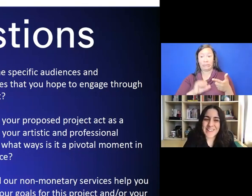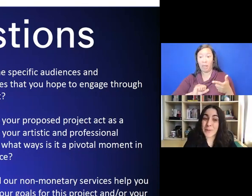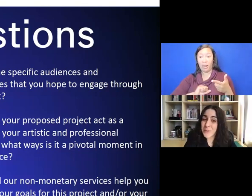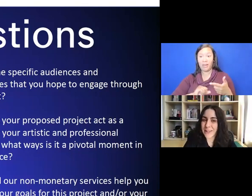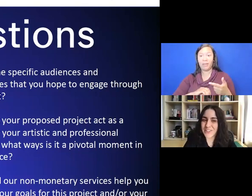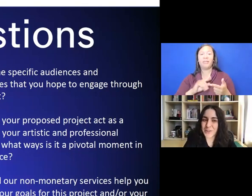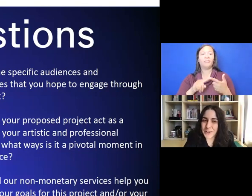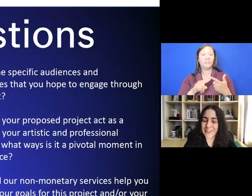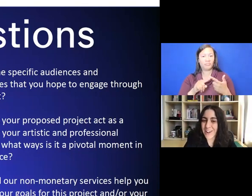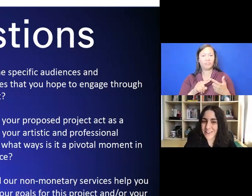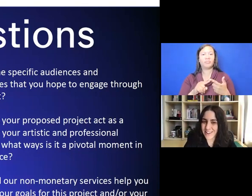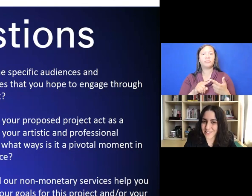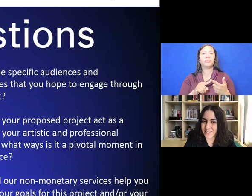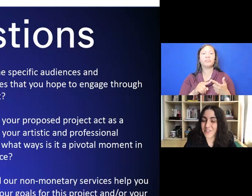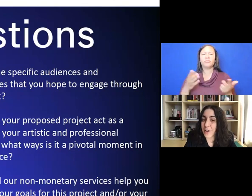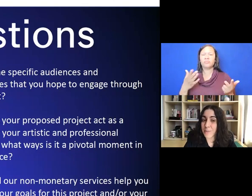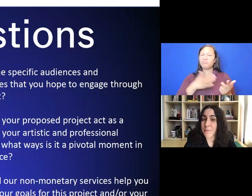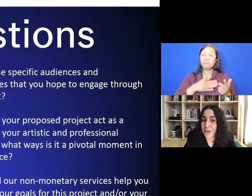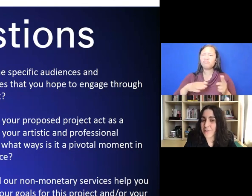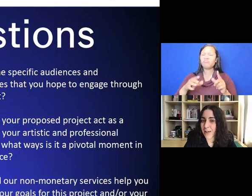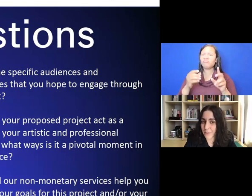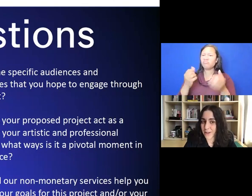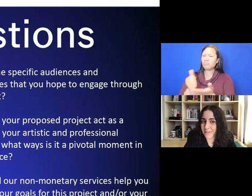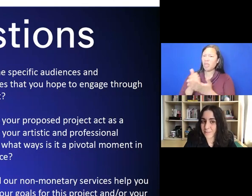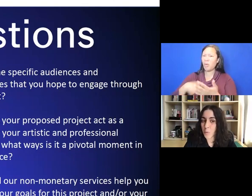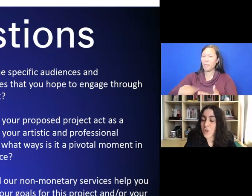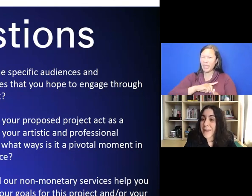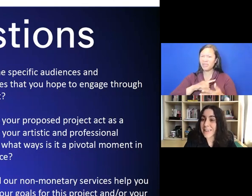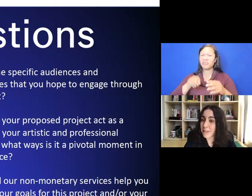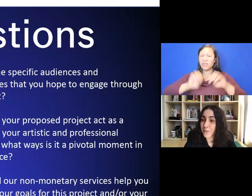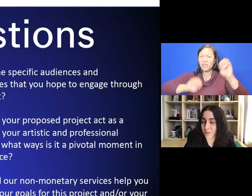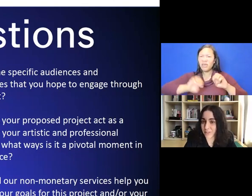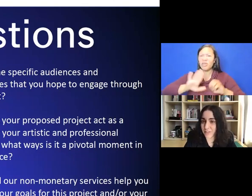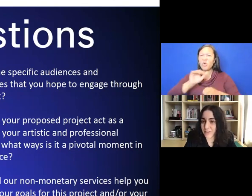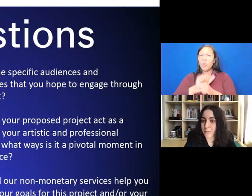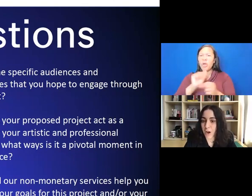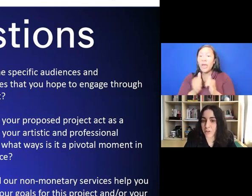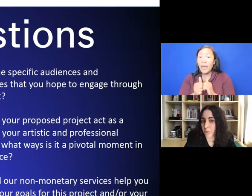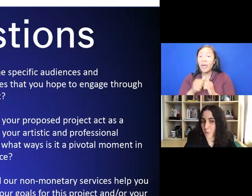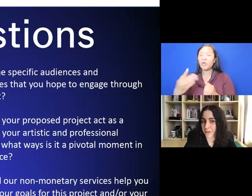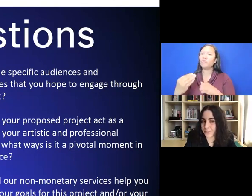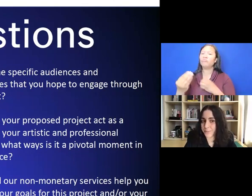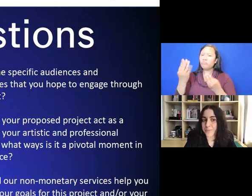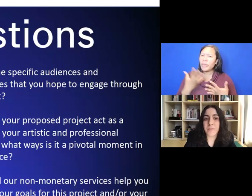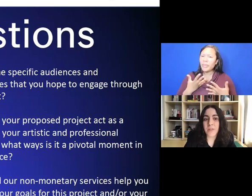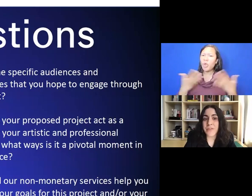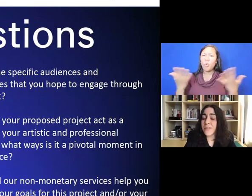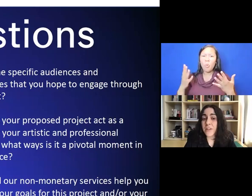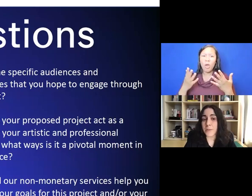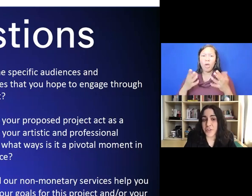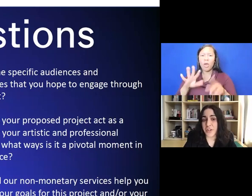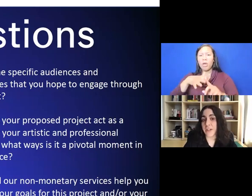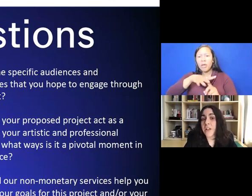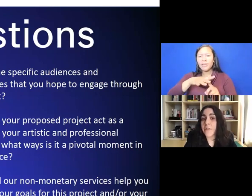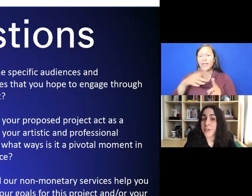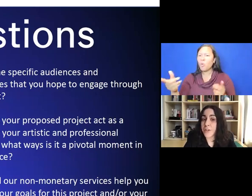to please place your work in context so that we may better evaluate it. What are the main influences upon your work? This is